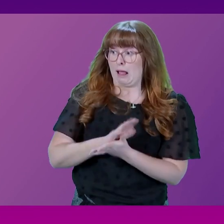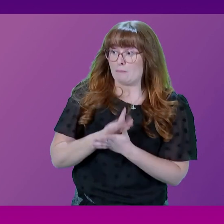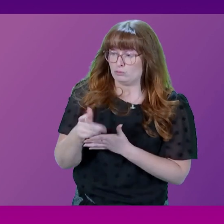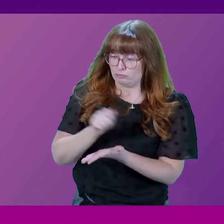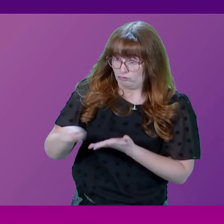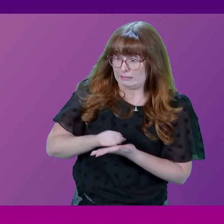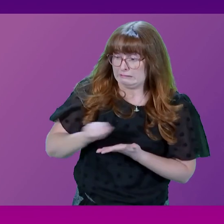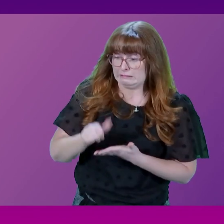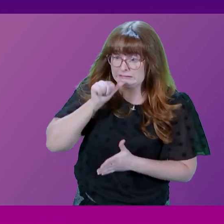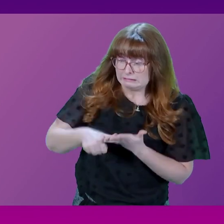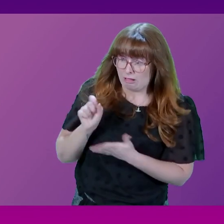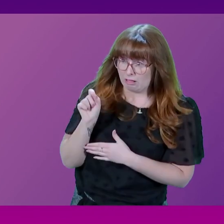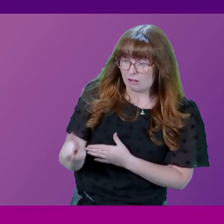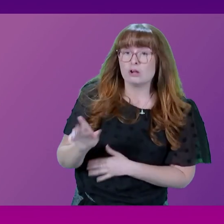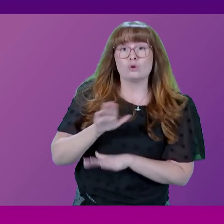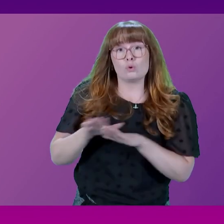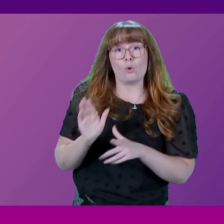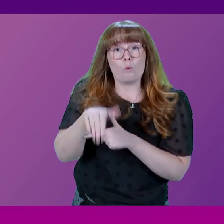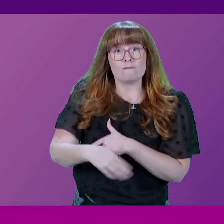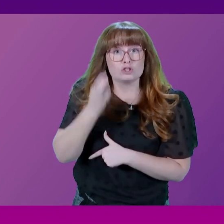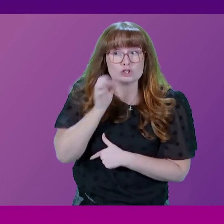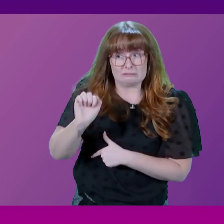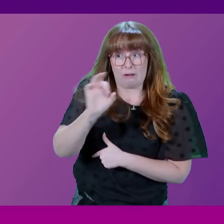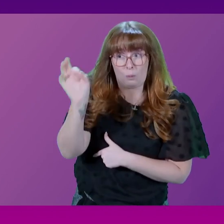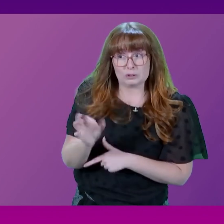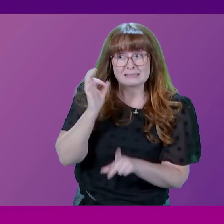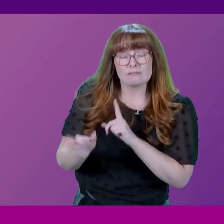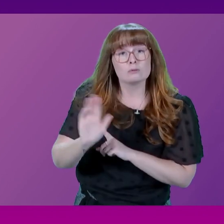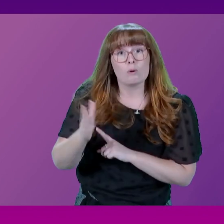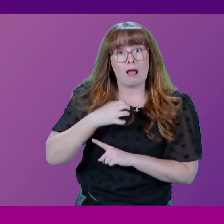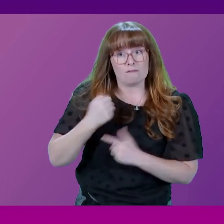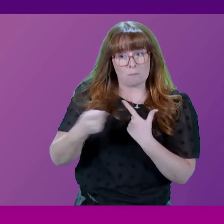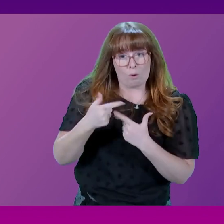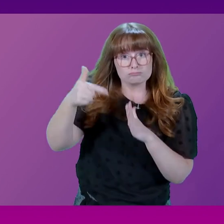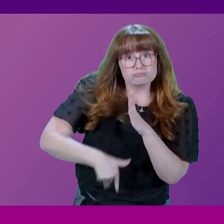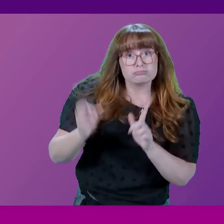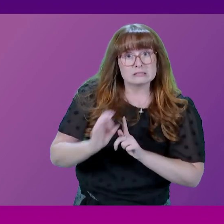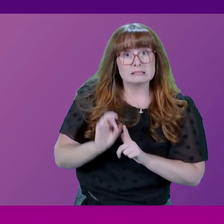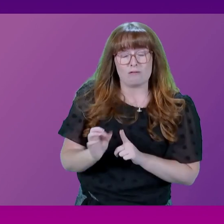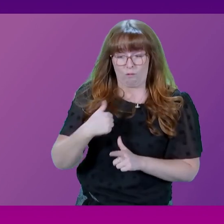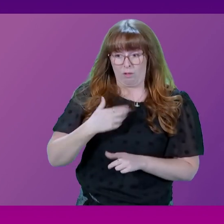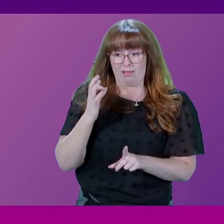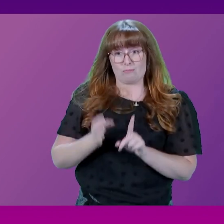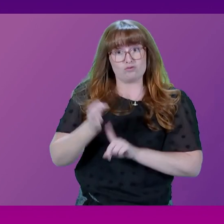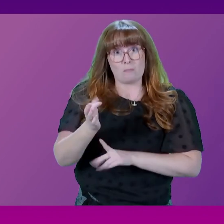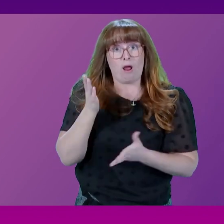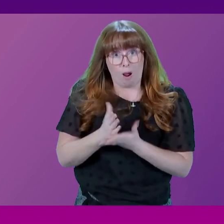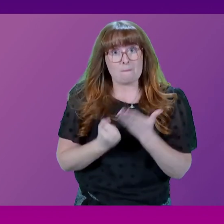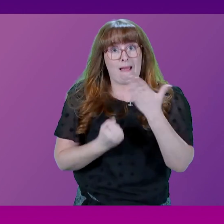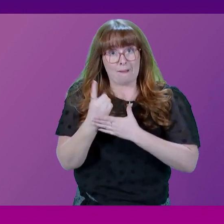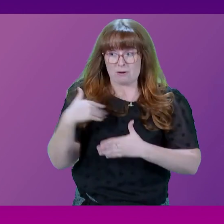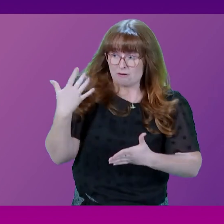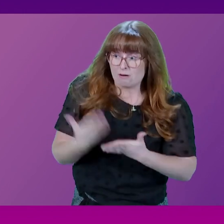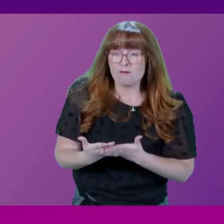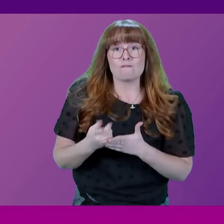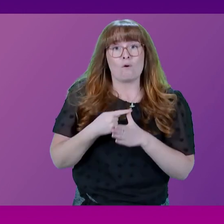write in detail to Miles Briggs not just around the question that he asked specifically but also on the significant improvements that we are making in relation